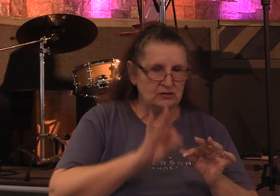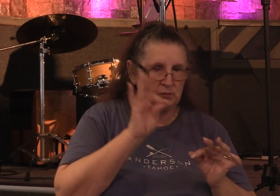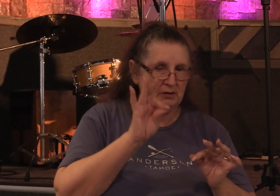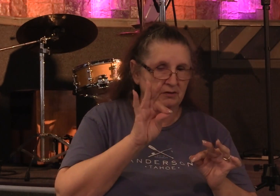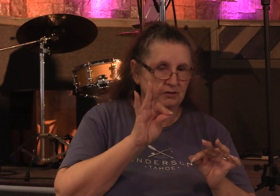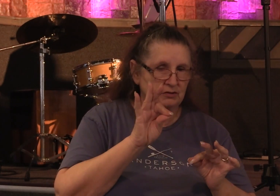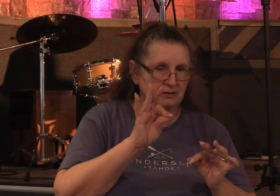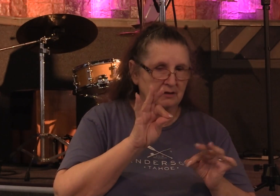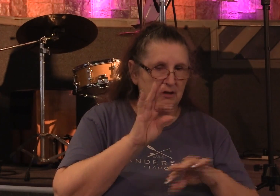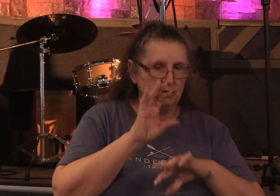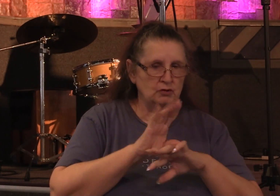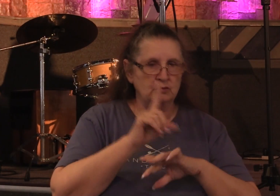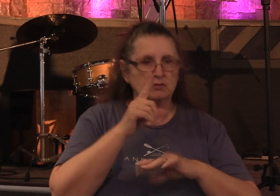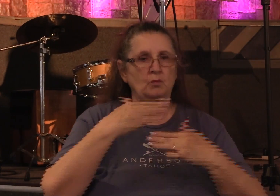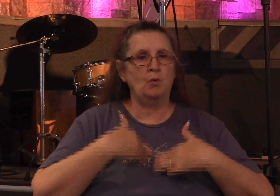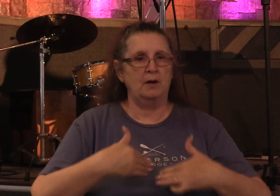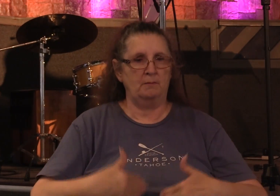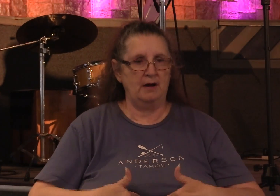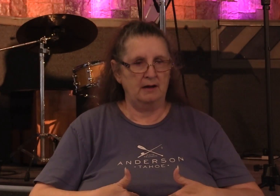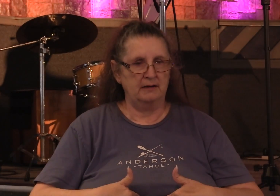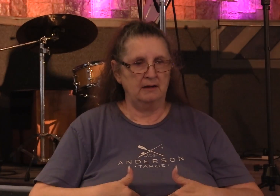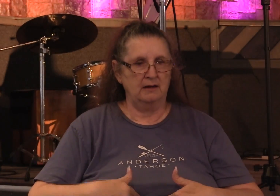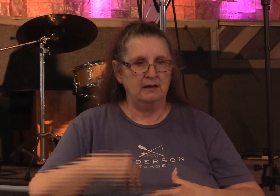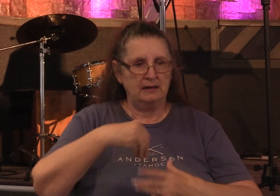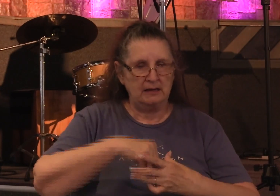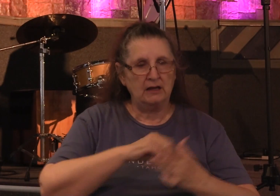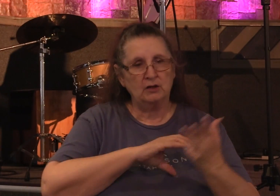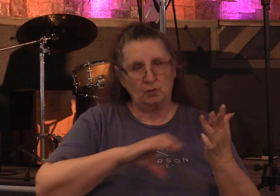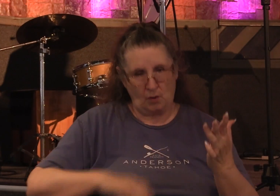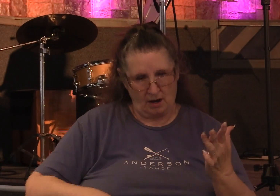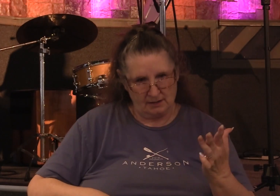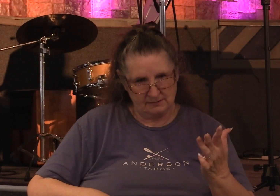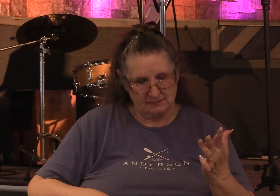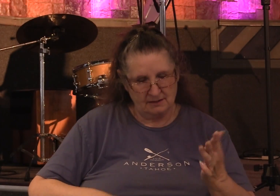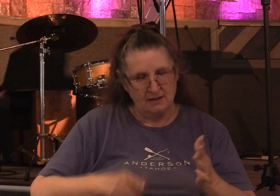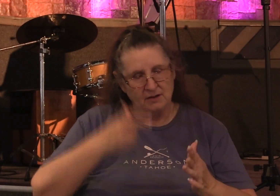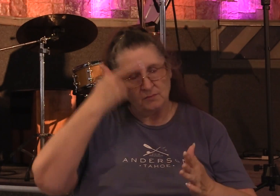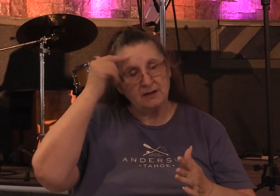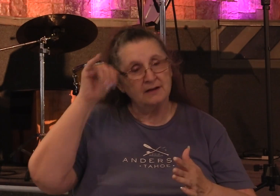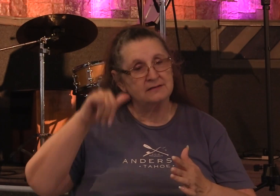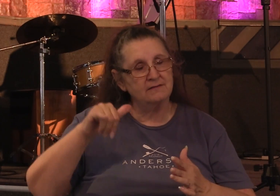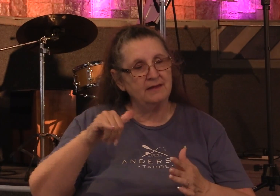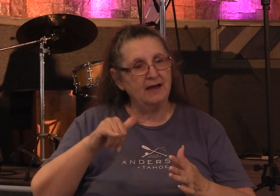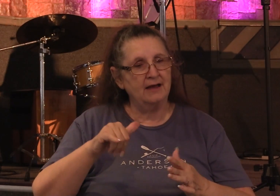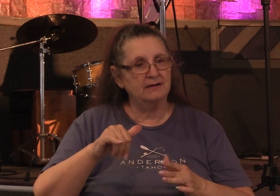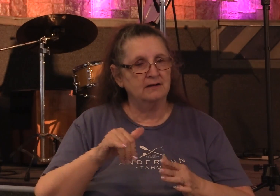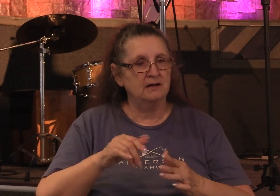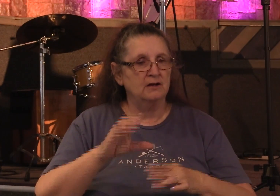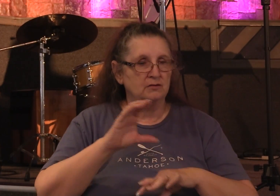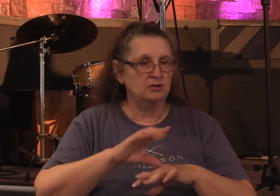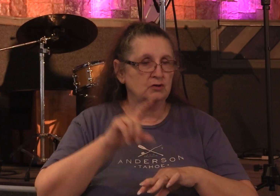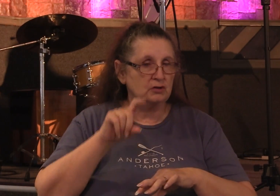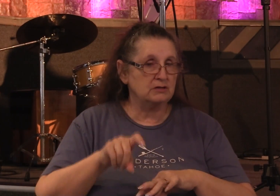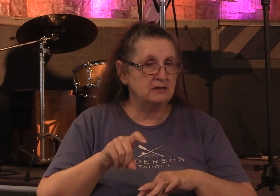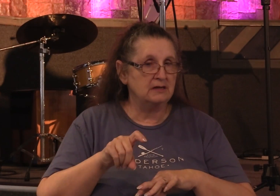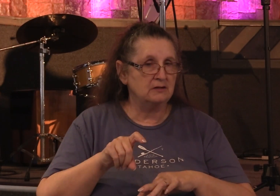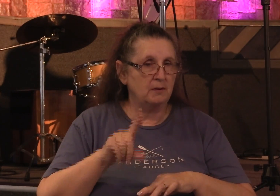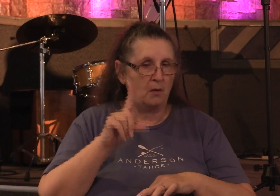church is one body. We are one in Christ. And because of that, the church should be of one heart